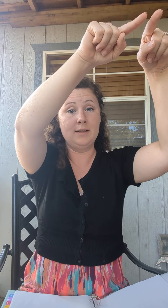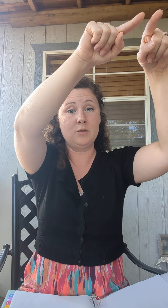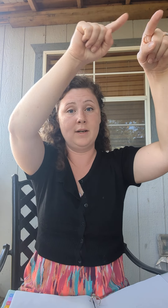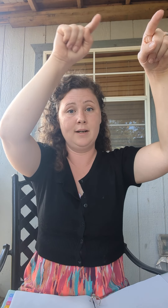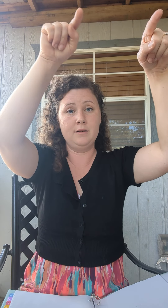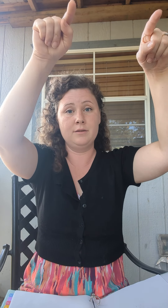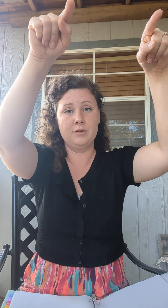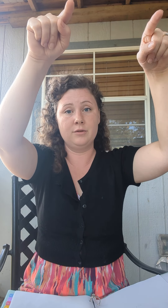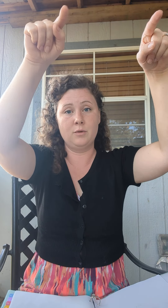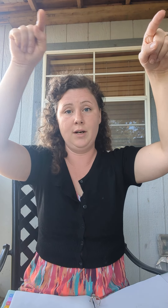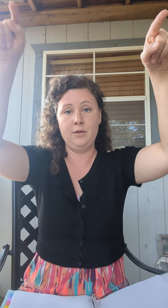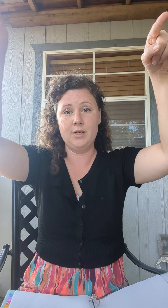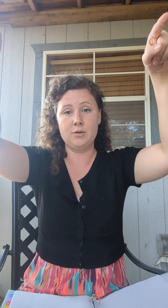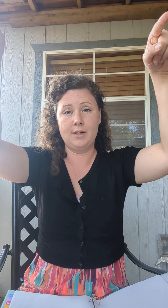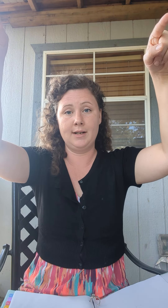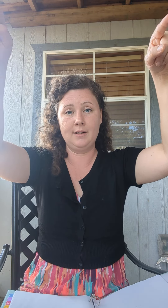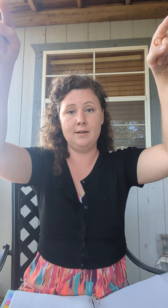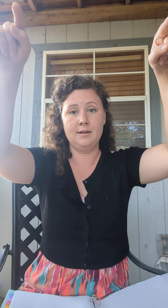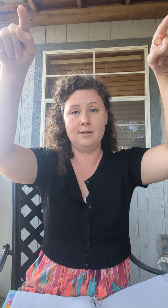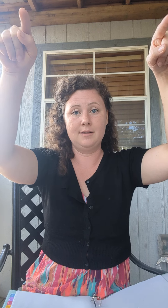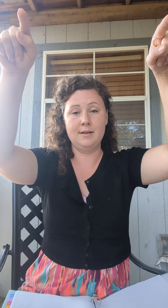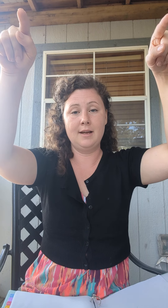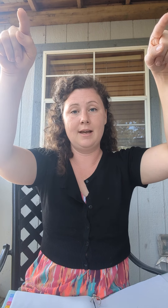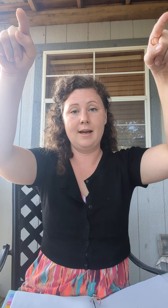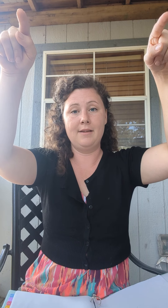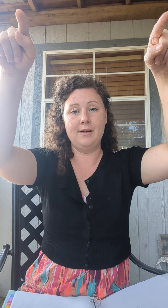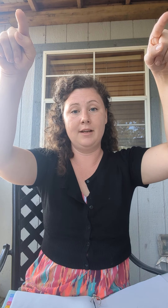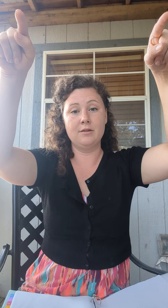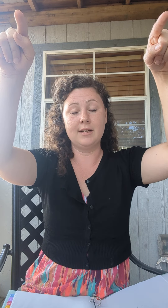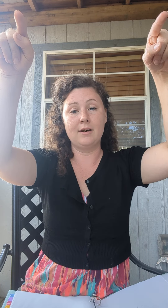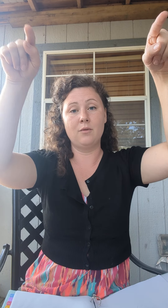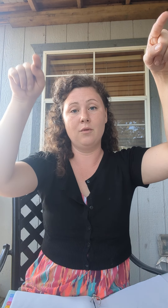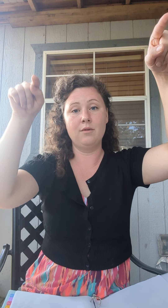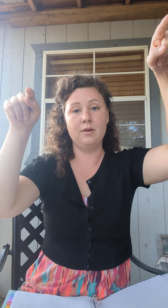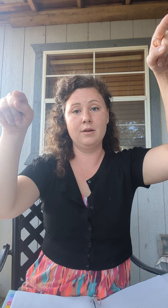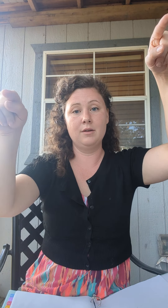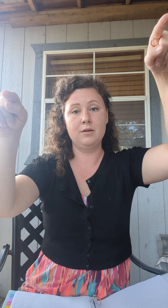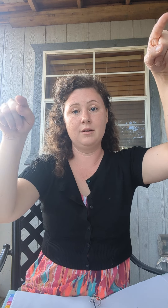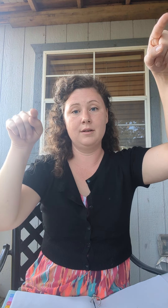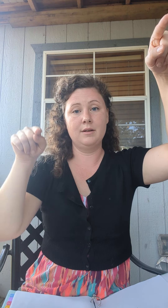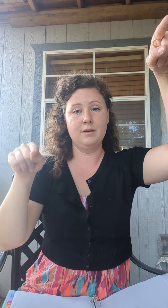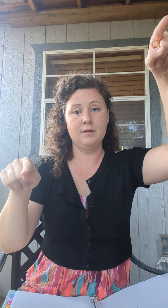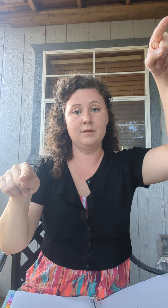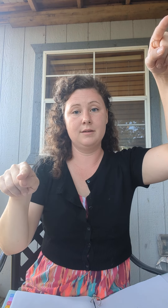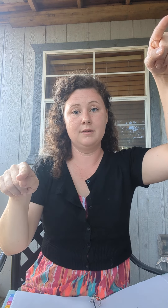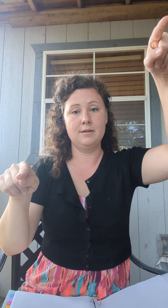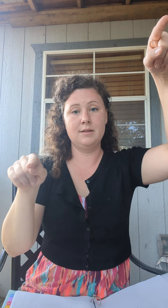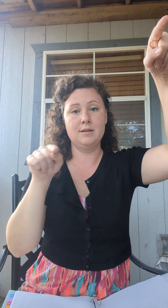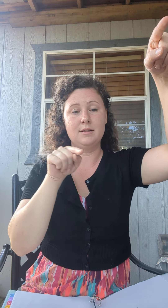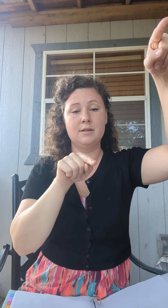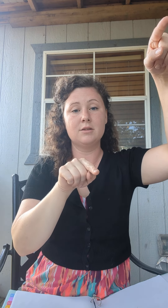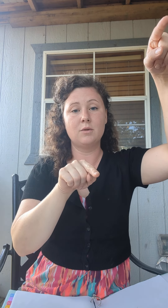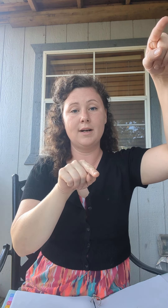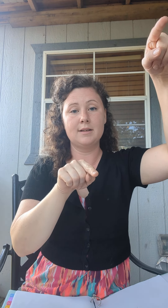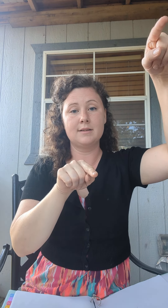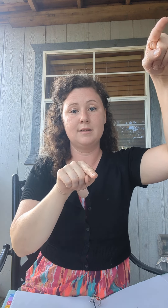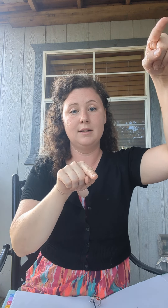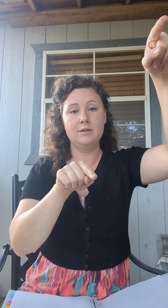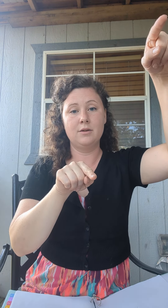square, two square, three square. And then you can go down the squares. So